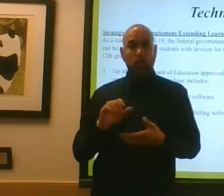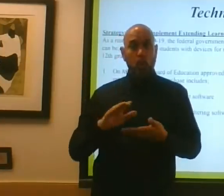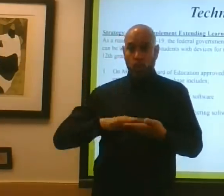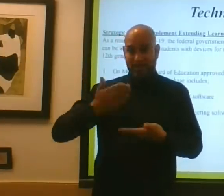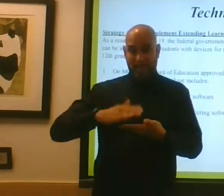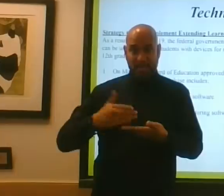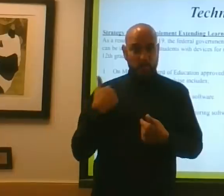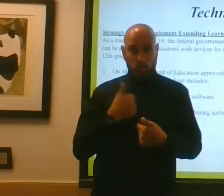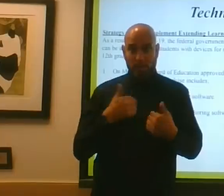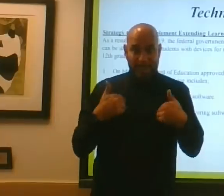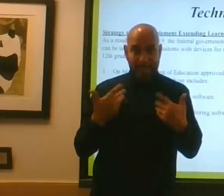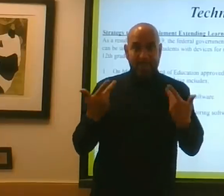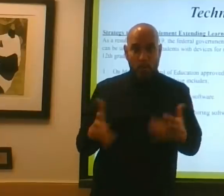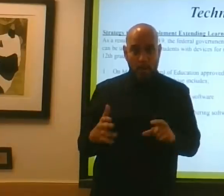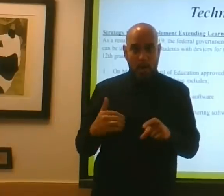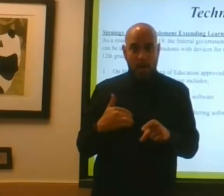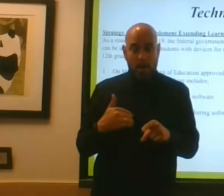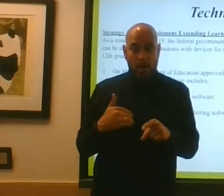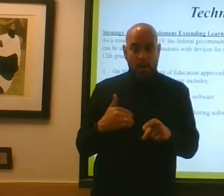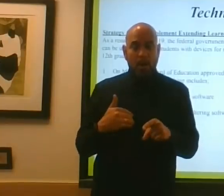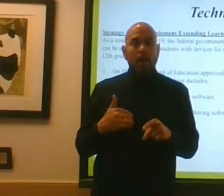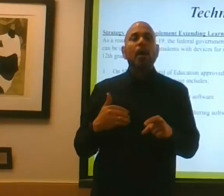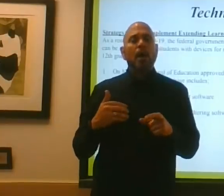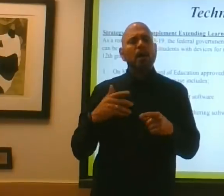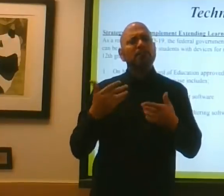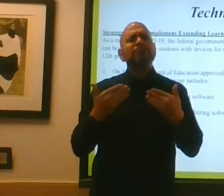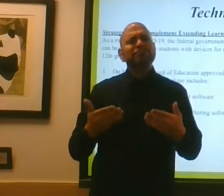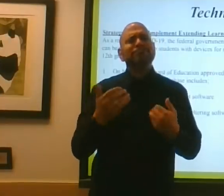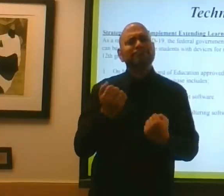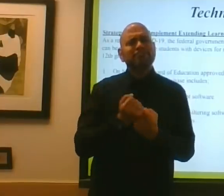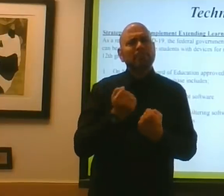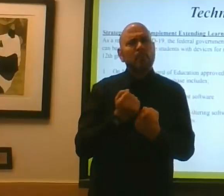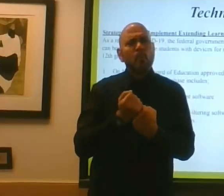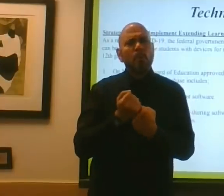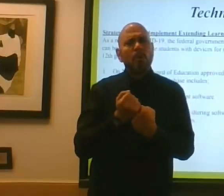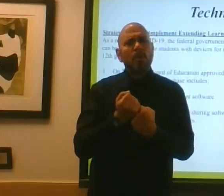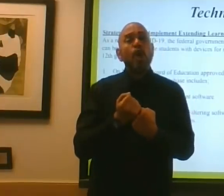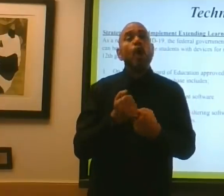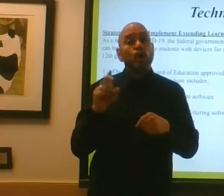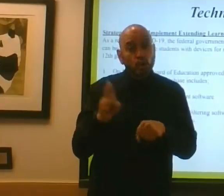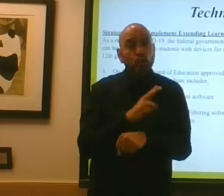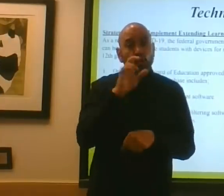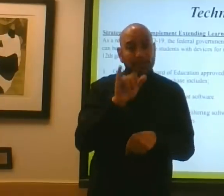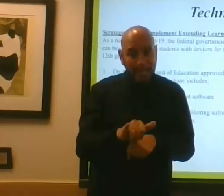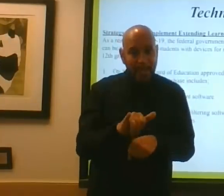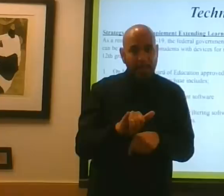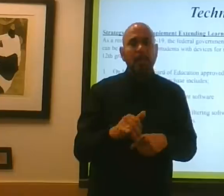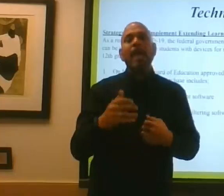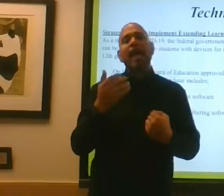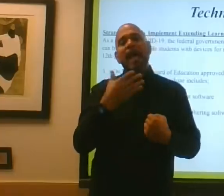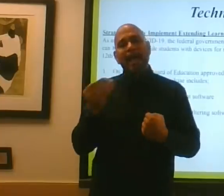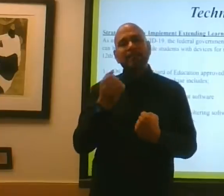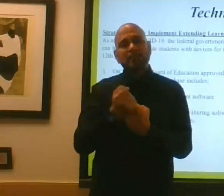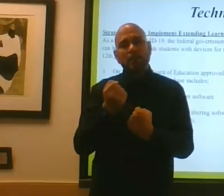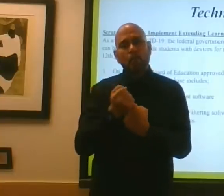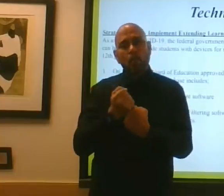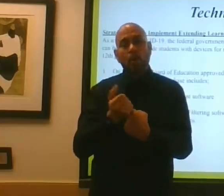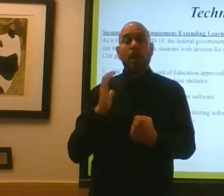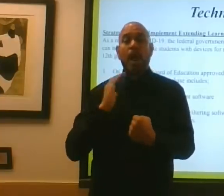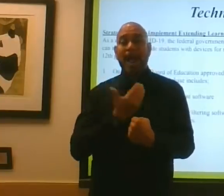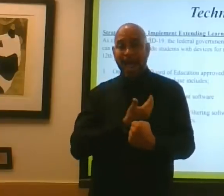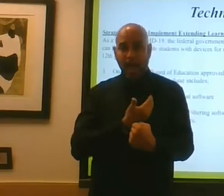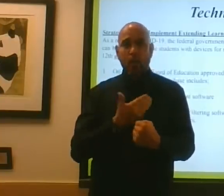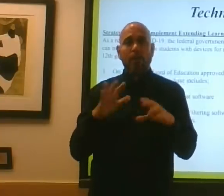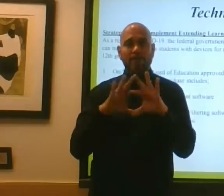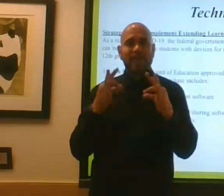that we do have, but also let's support the schools and the principals as we identify and support